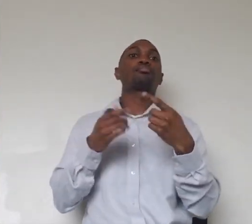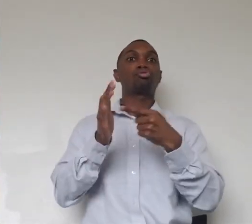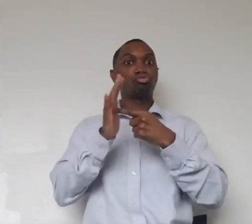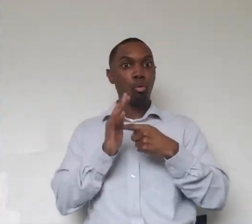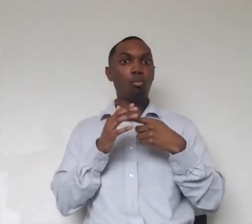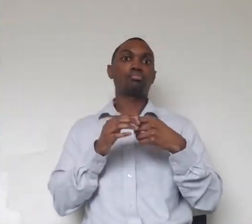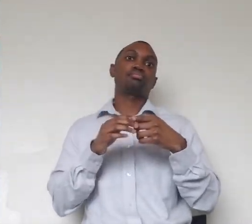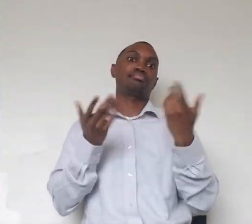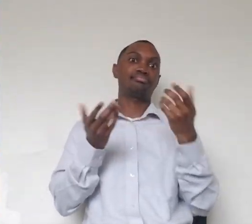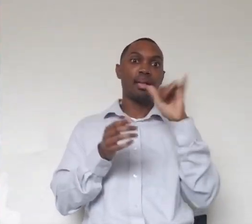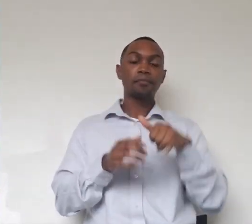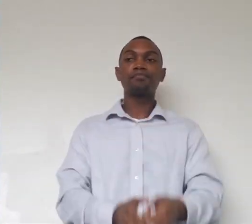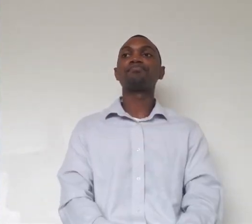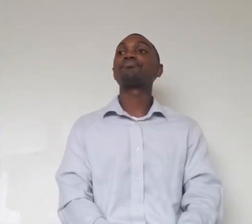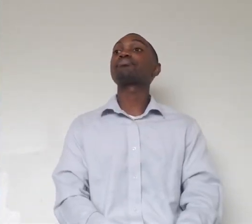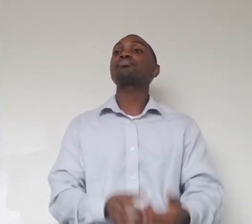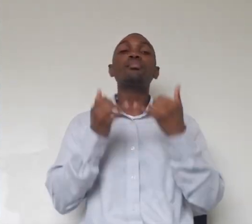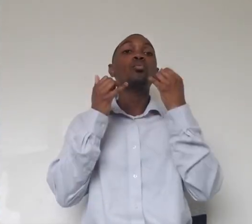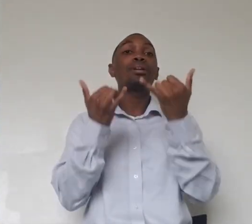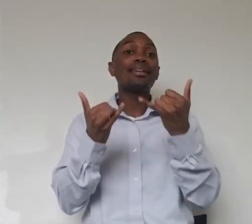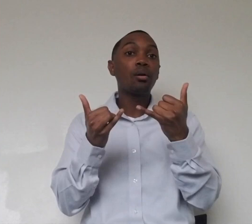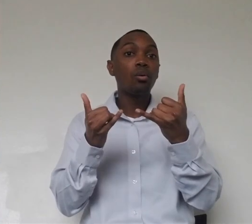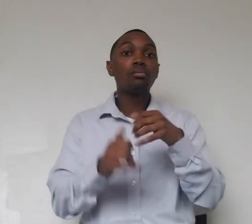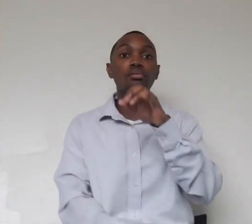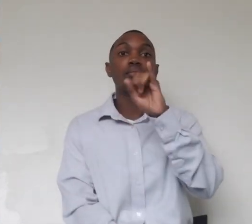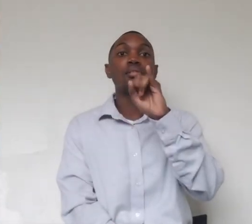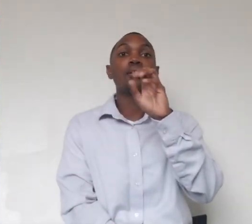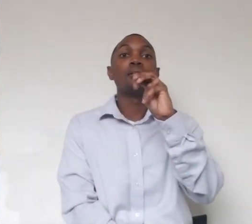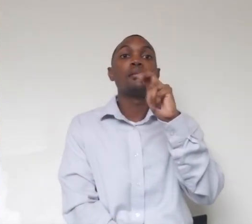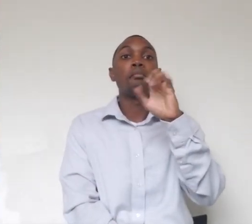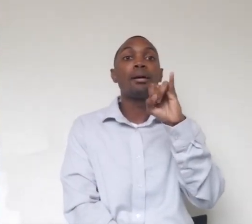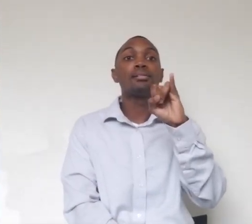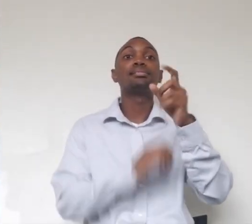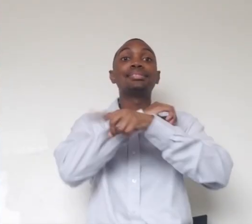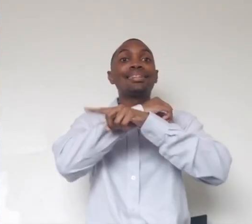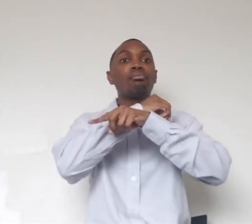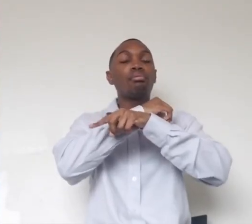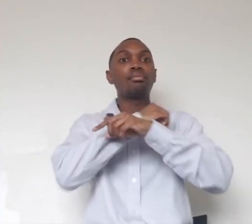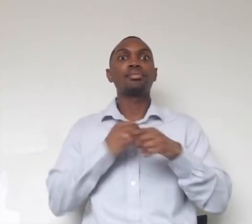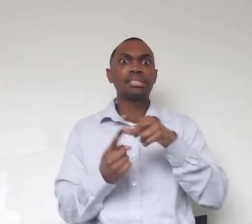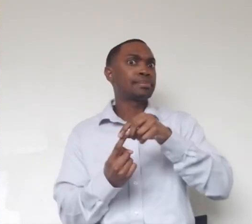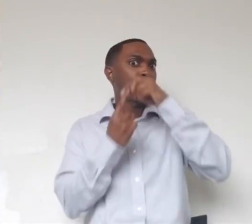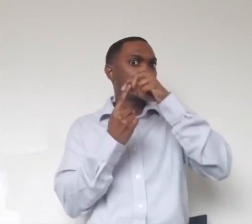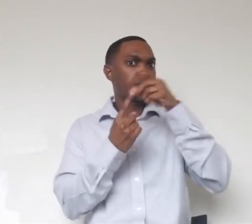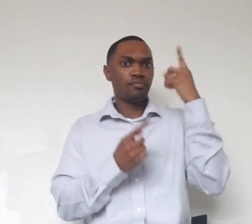If you take a look at Imani's tail, you will notice that she has a very unique tail for a cat. It actually has that pretty